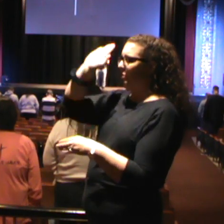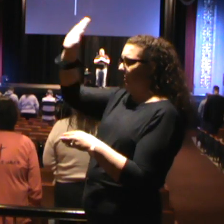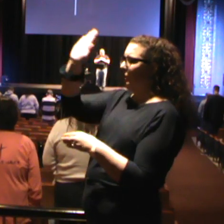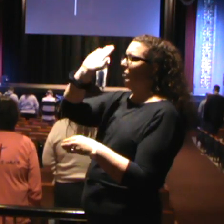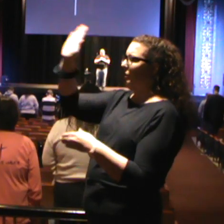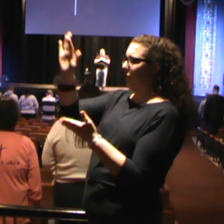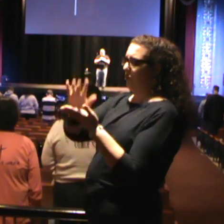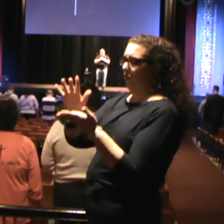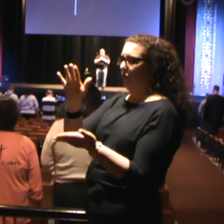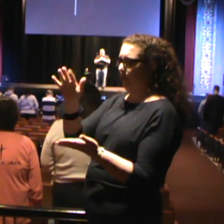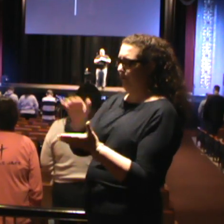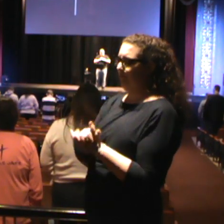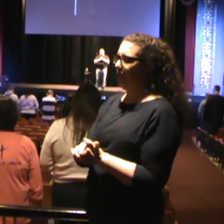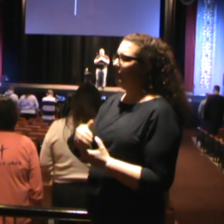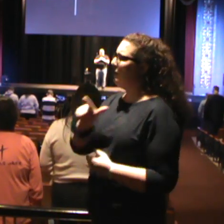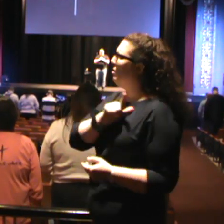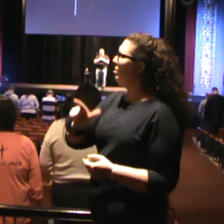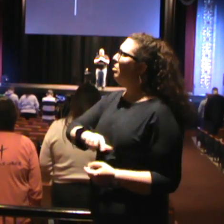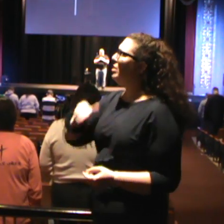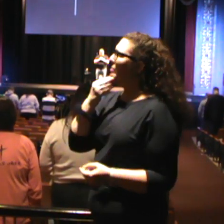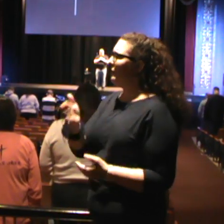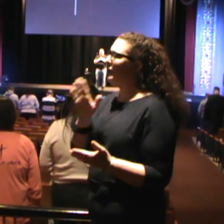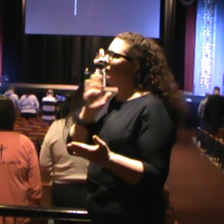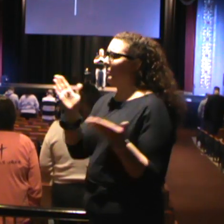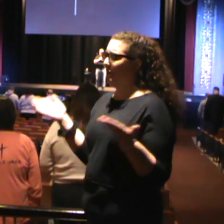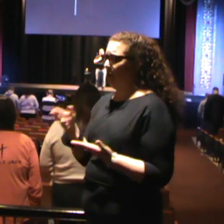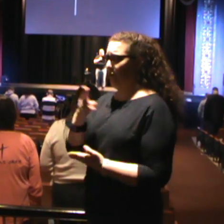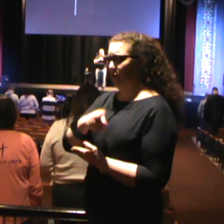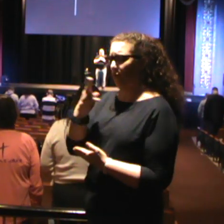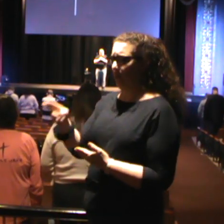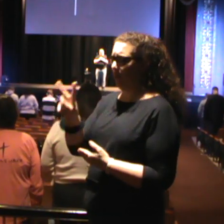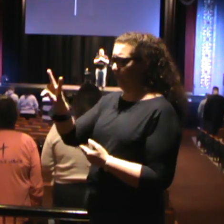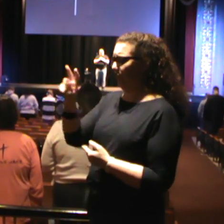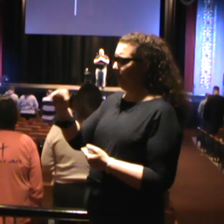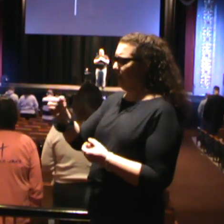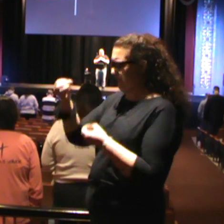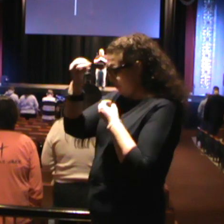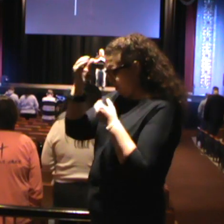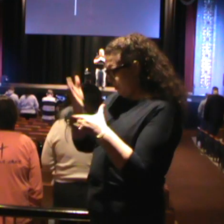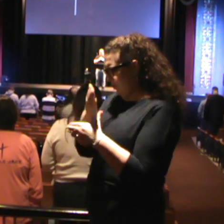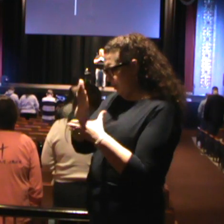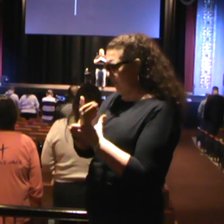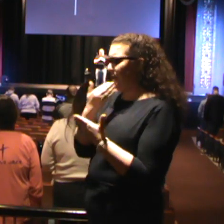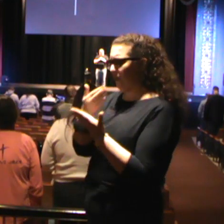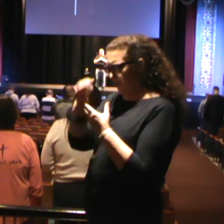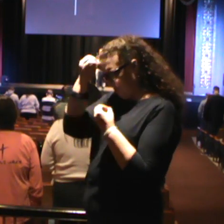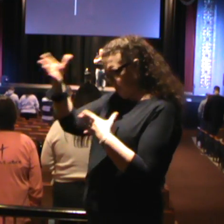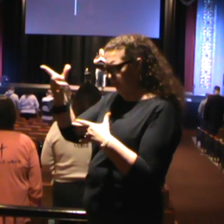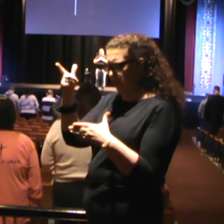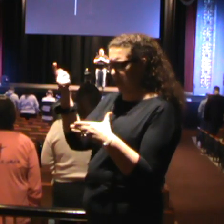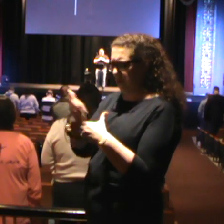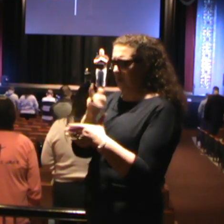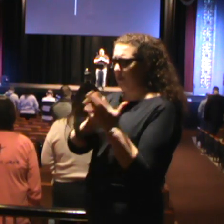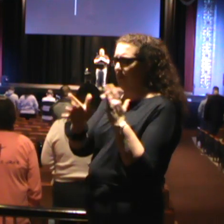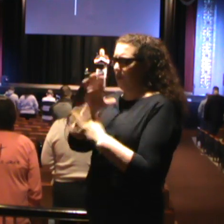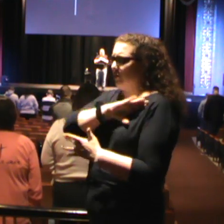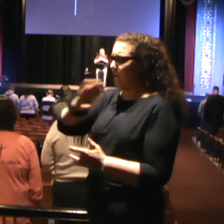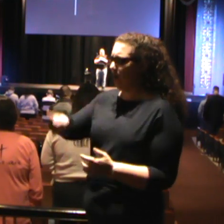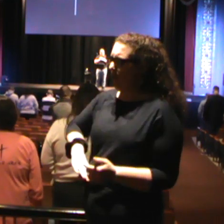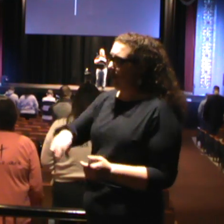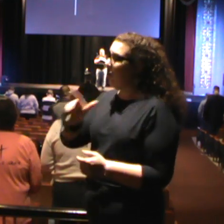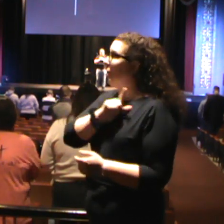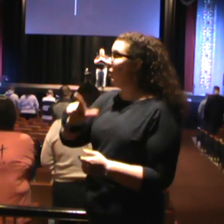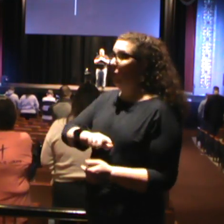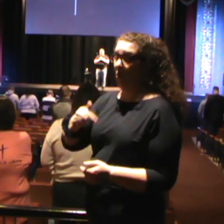Lord, I'm thankful to be here in Hopewell, Virginia, proclaiming the good news of the gospel of Jesus Christ. And Lord, I'm